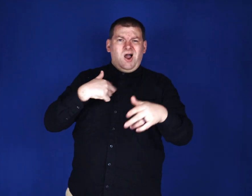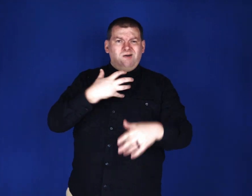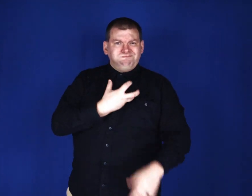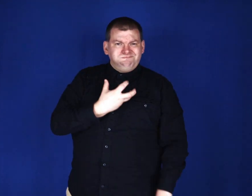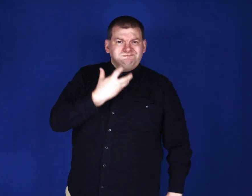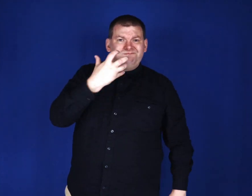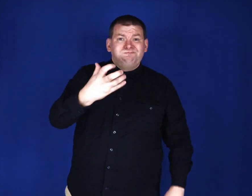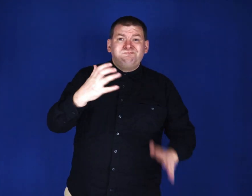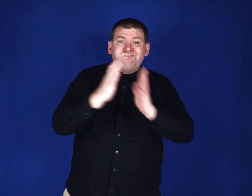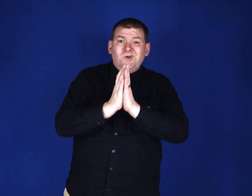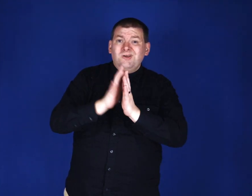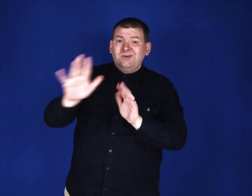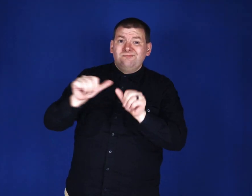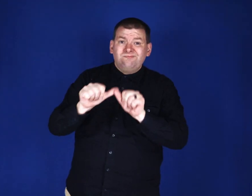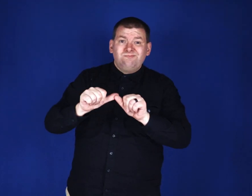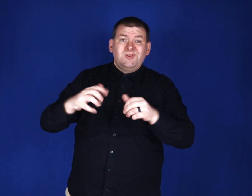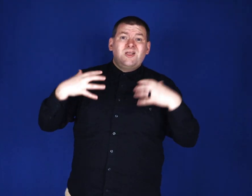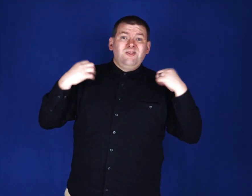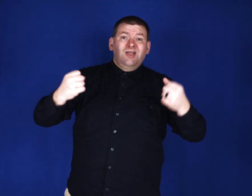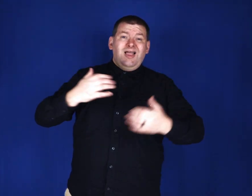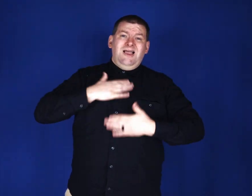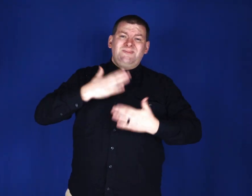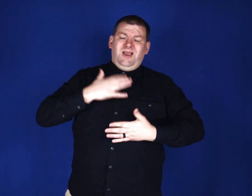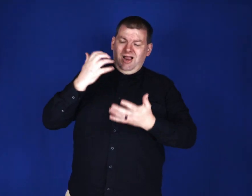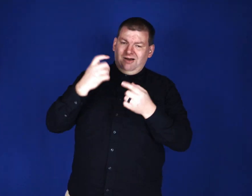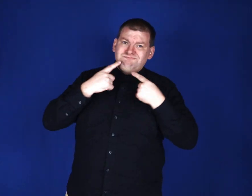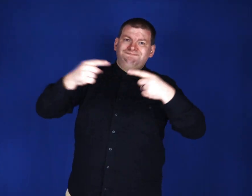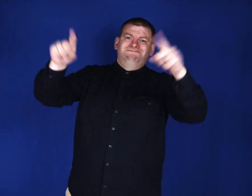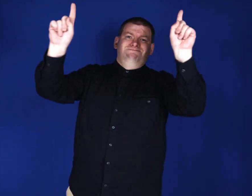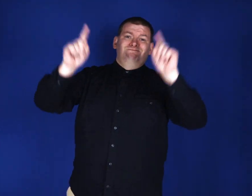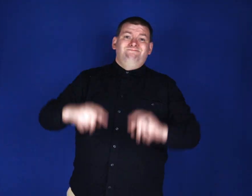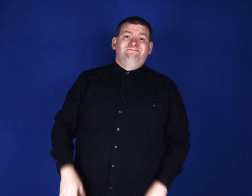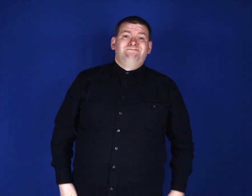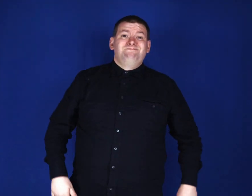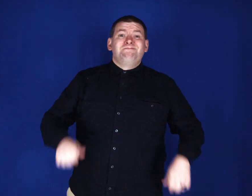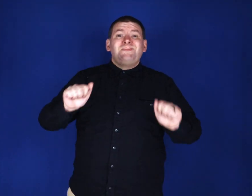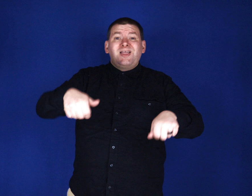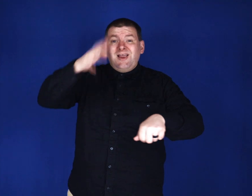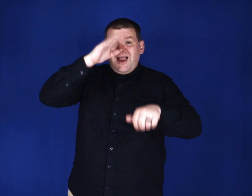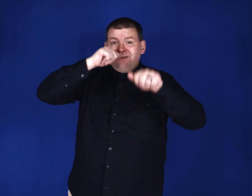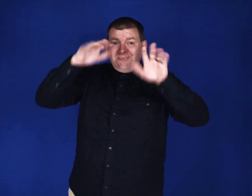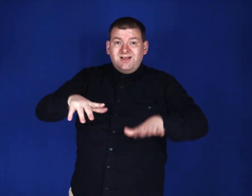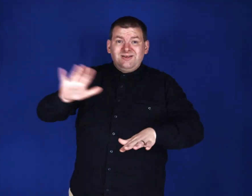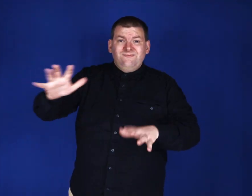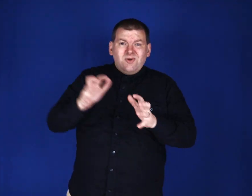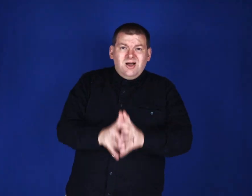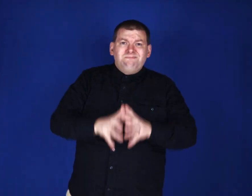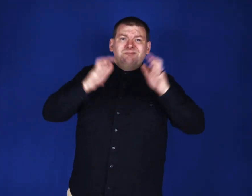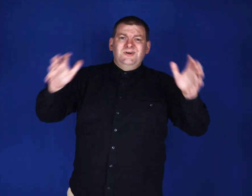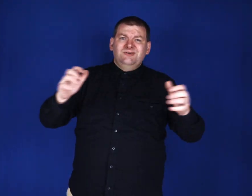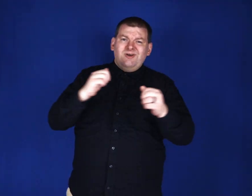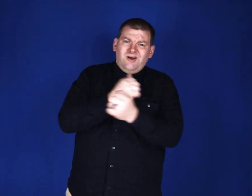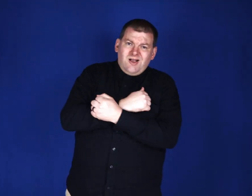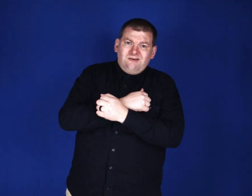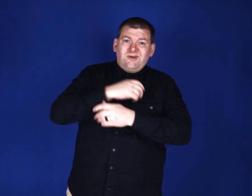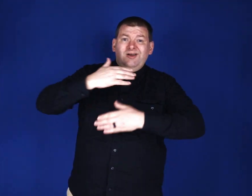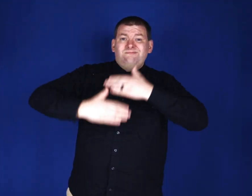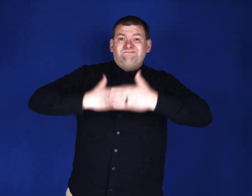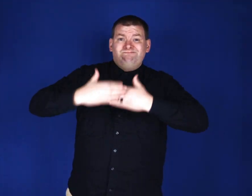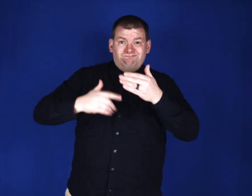heartfelt prayer for his continued health, happiness, and prosperity. May God bless him abundantly for the love and care he has